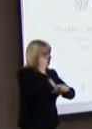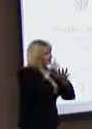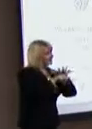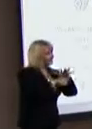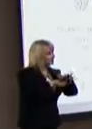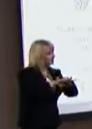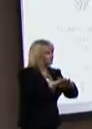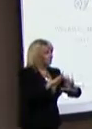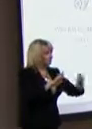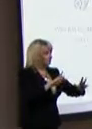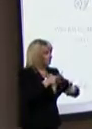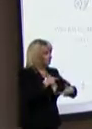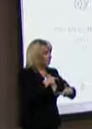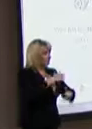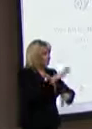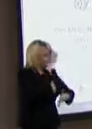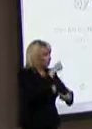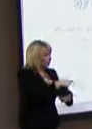27 pages.